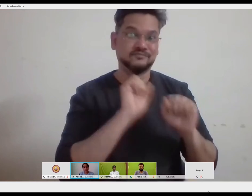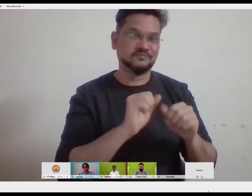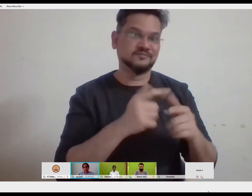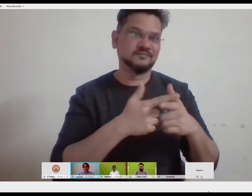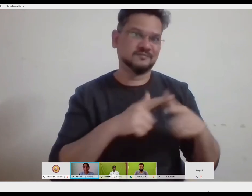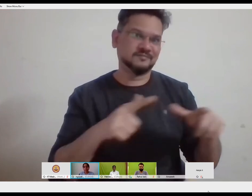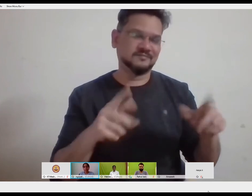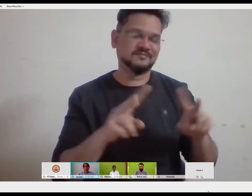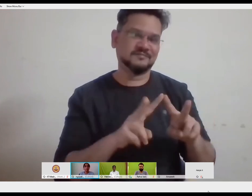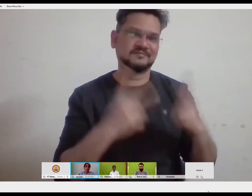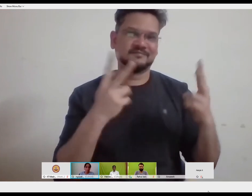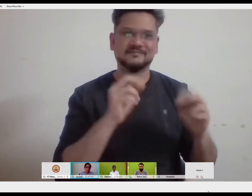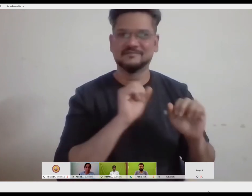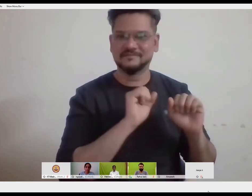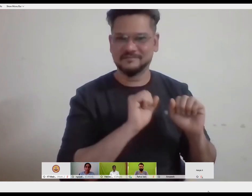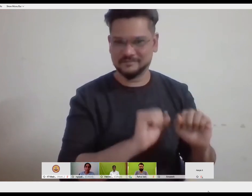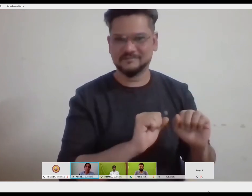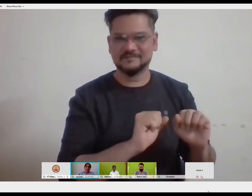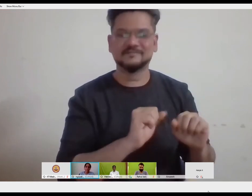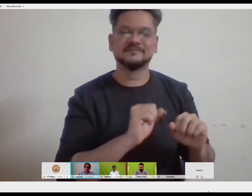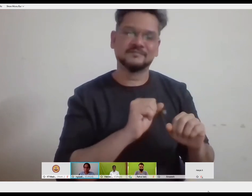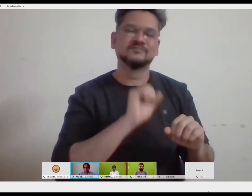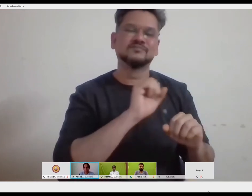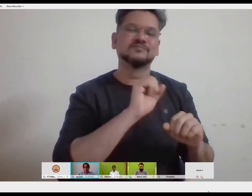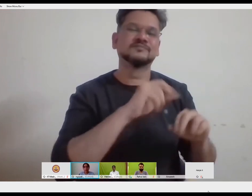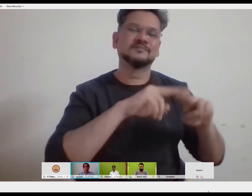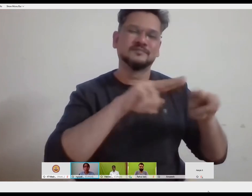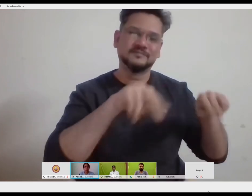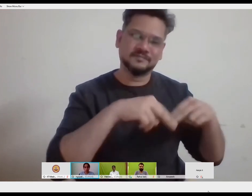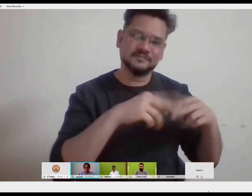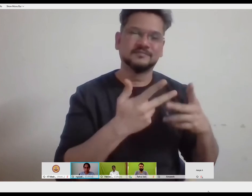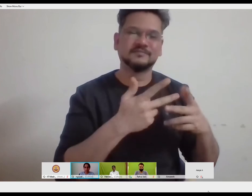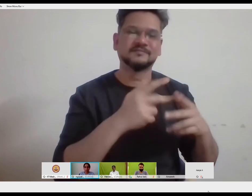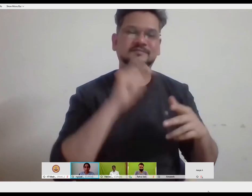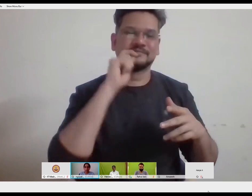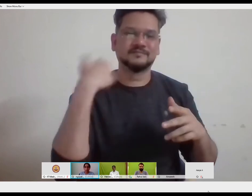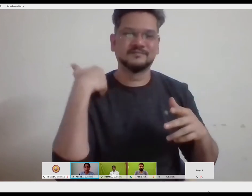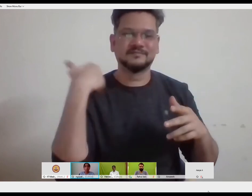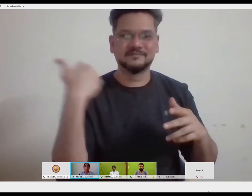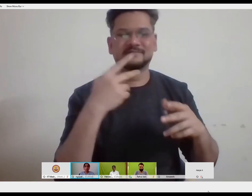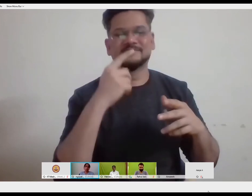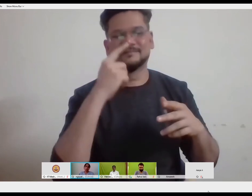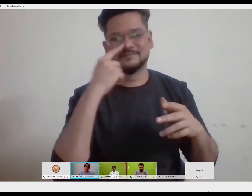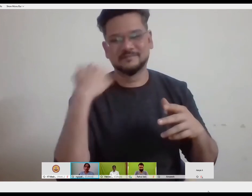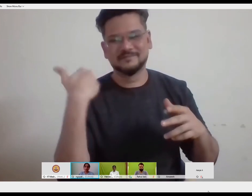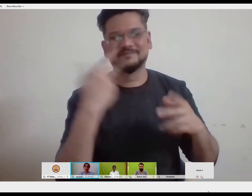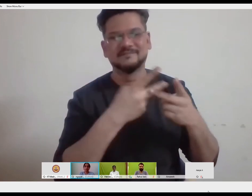by their family, their siblings, or children, who are